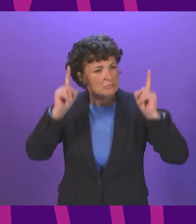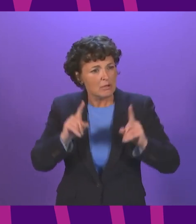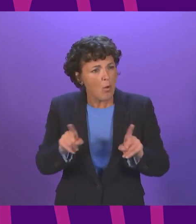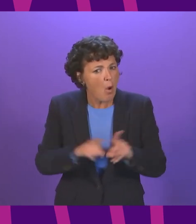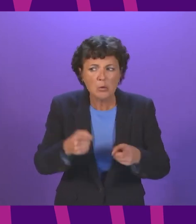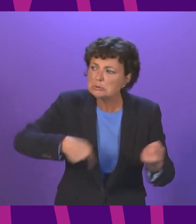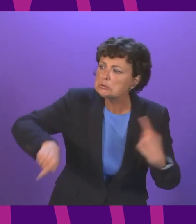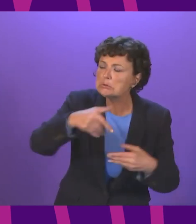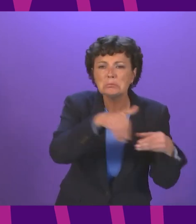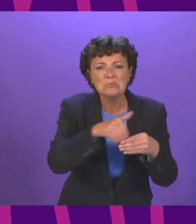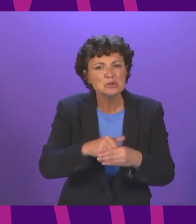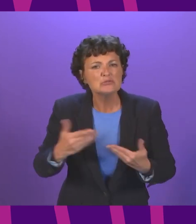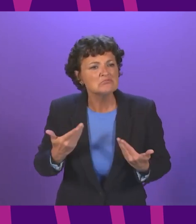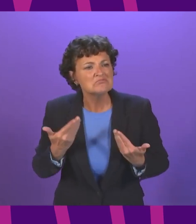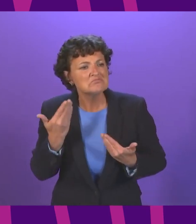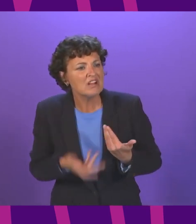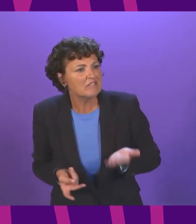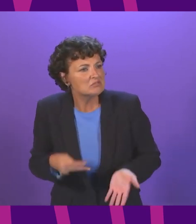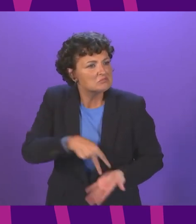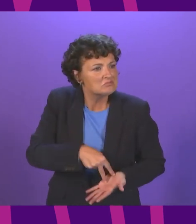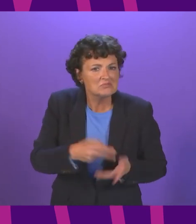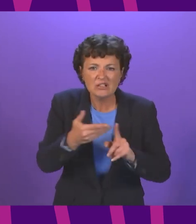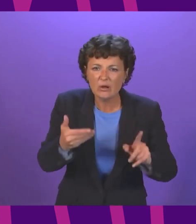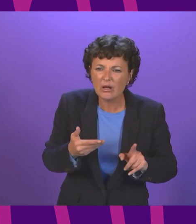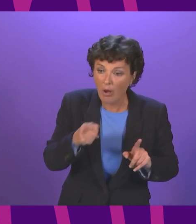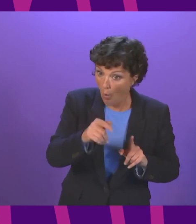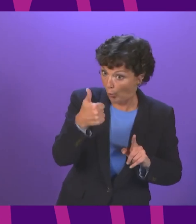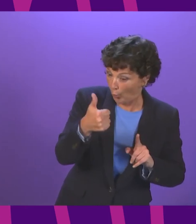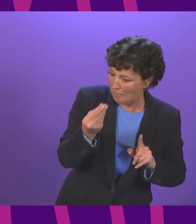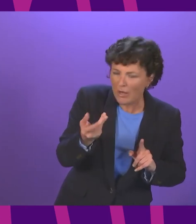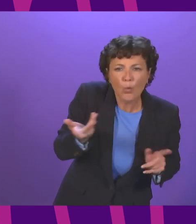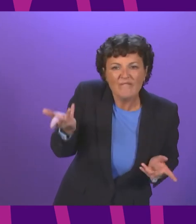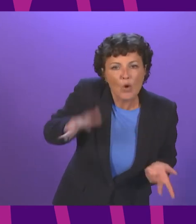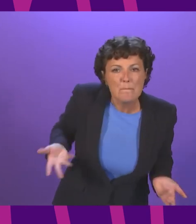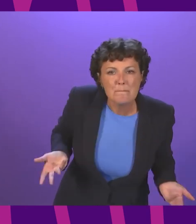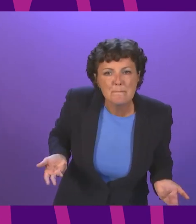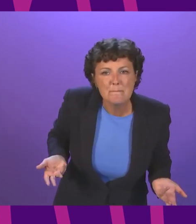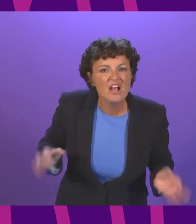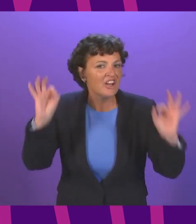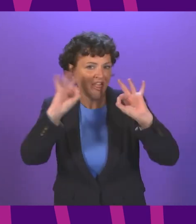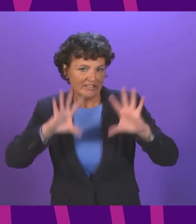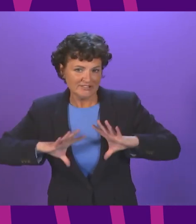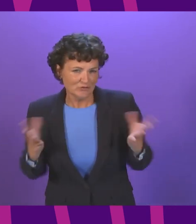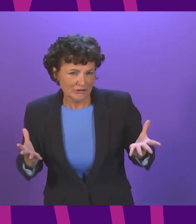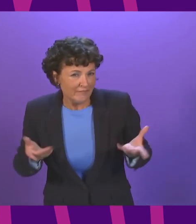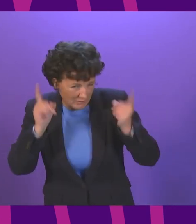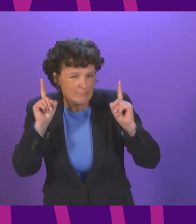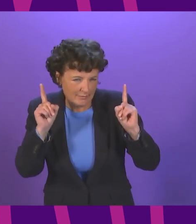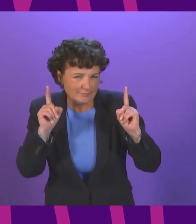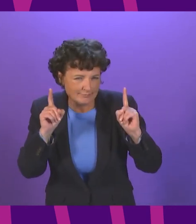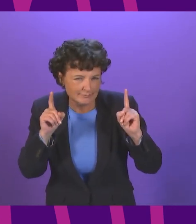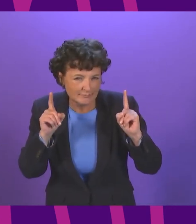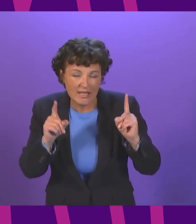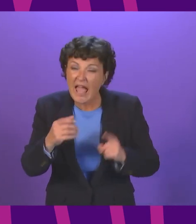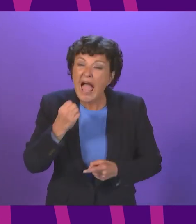might have stood up and acknowledged where on earth all this money is coming from nothing is free first minister every